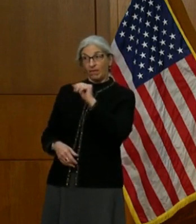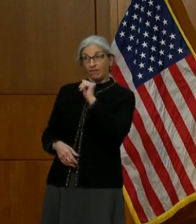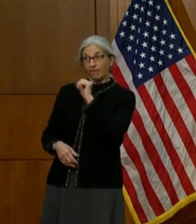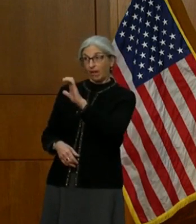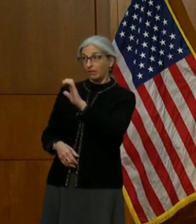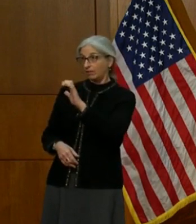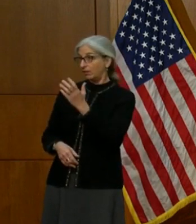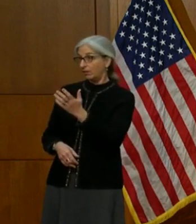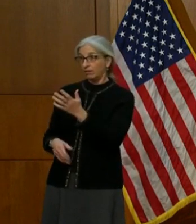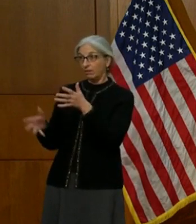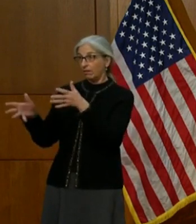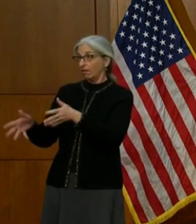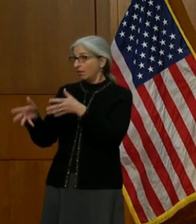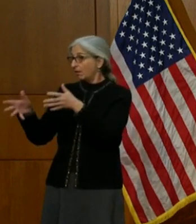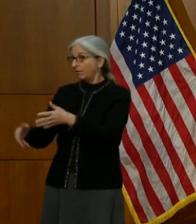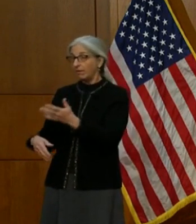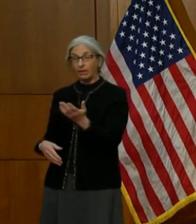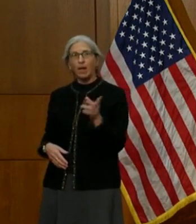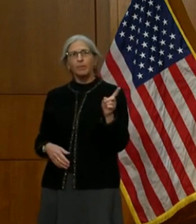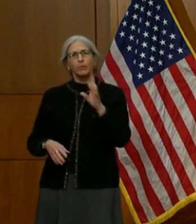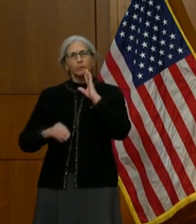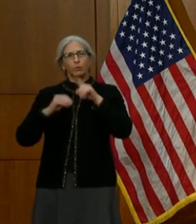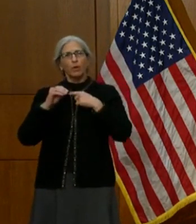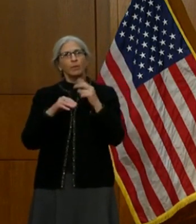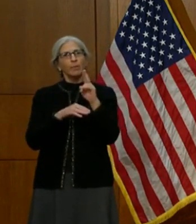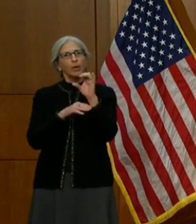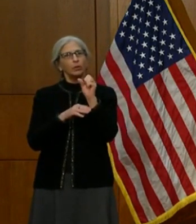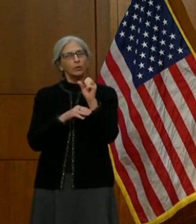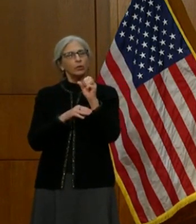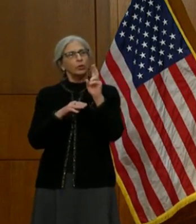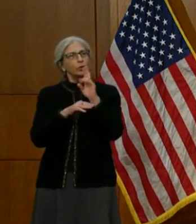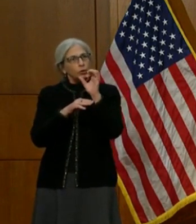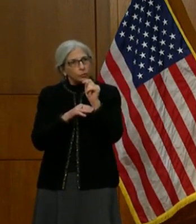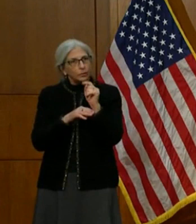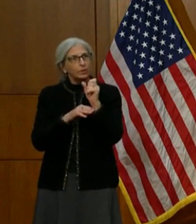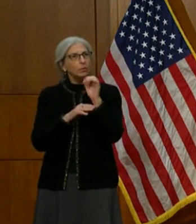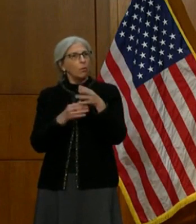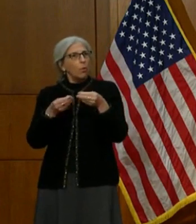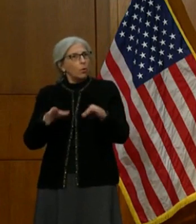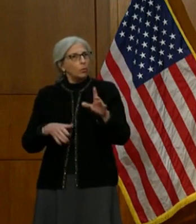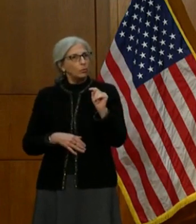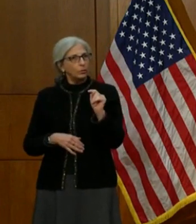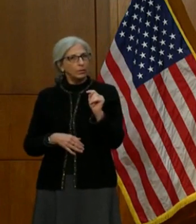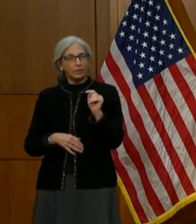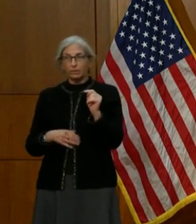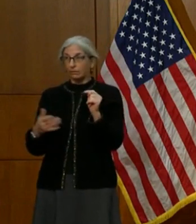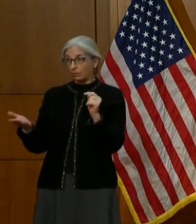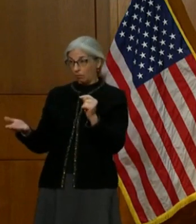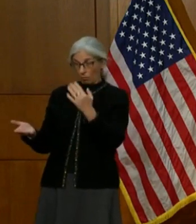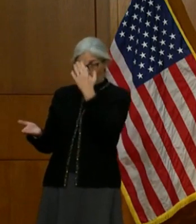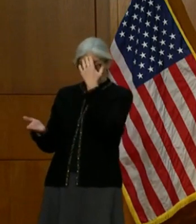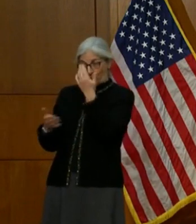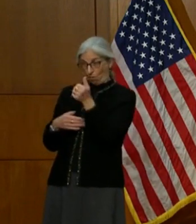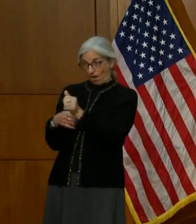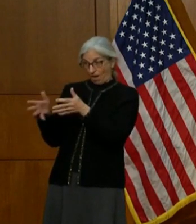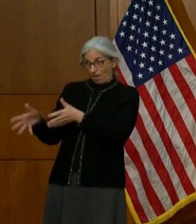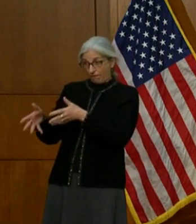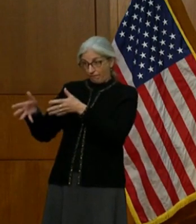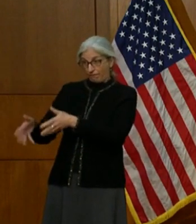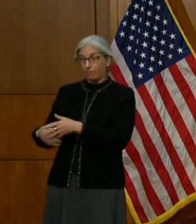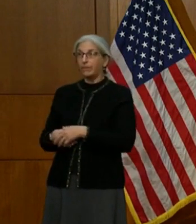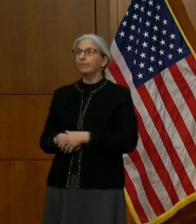I mean, what's with the use it or lose it approach? You know, it seems kind of almost aggressive in a way.